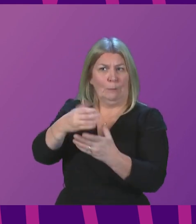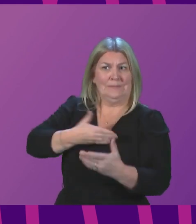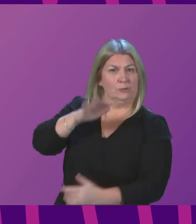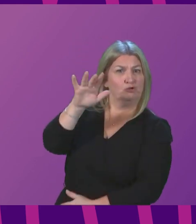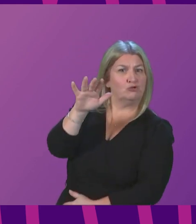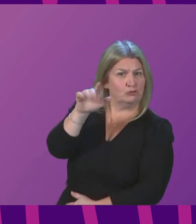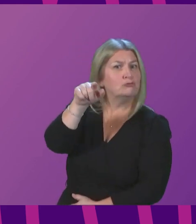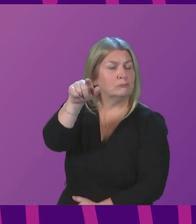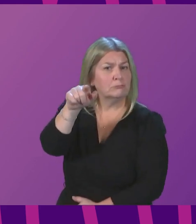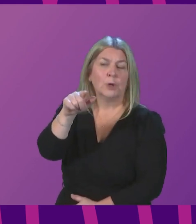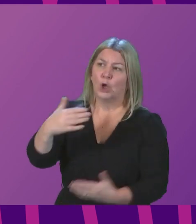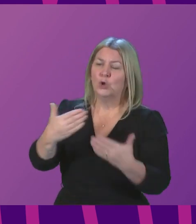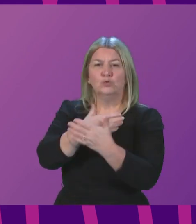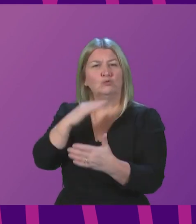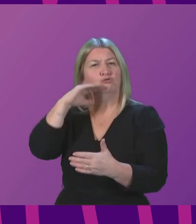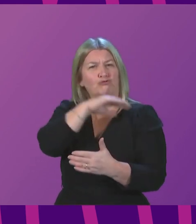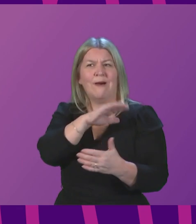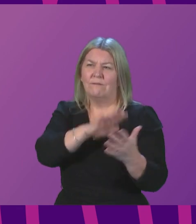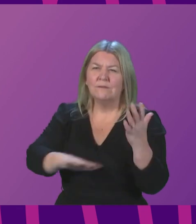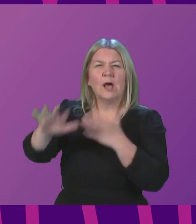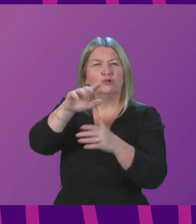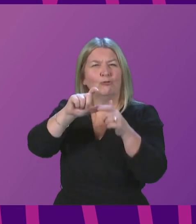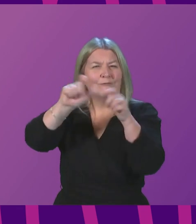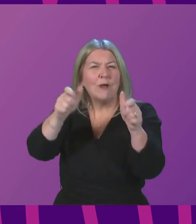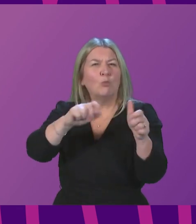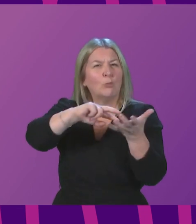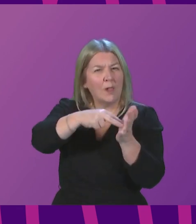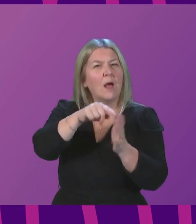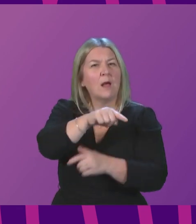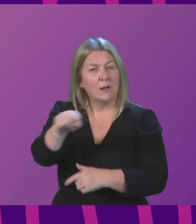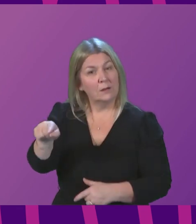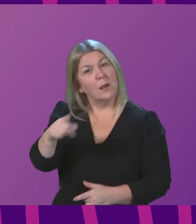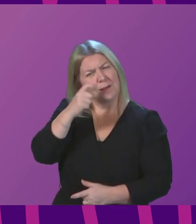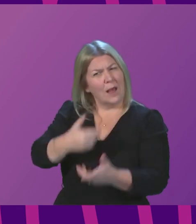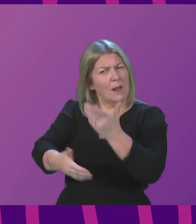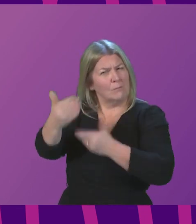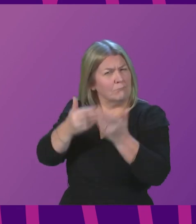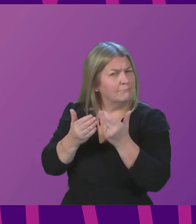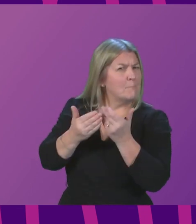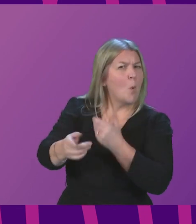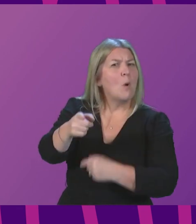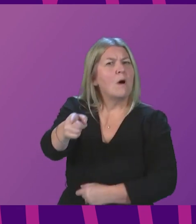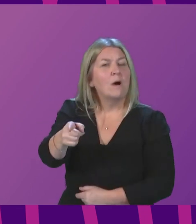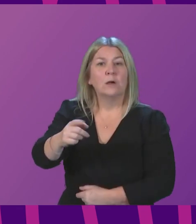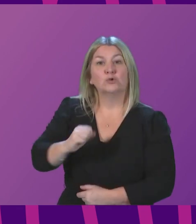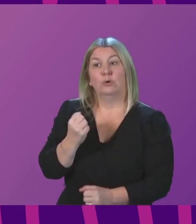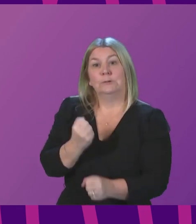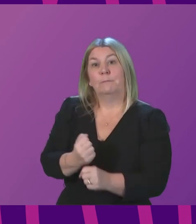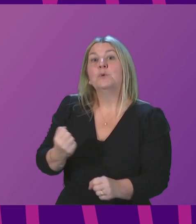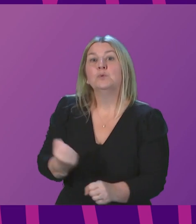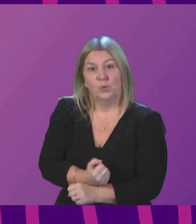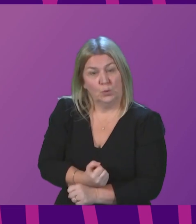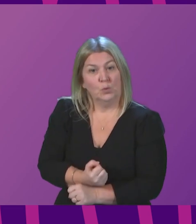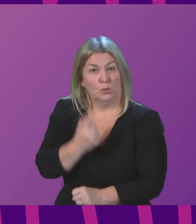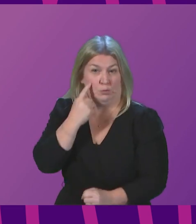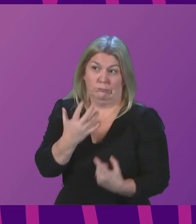the new draft national planning framework. Can the First Minister outline what else the Scottish Government can do to realise this potential,